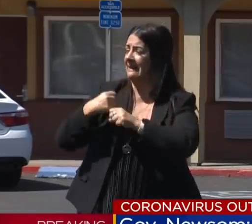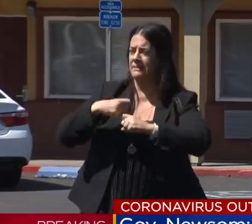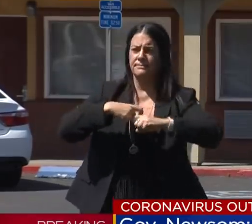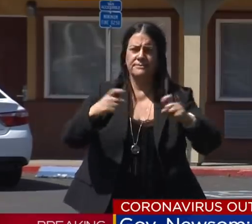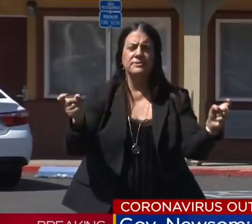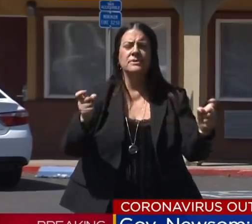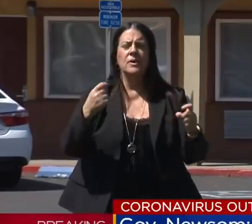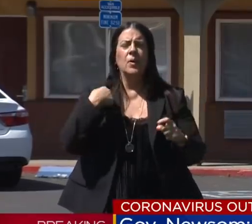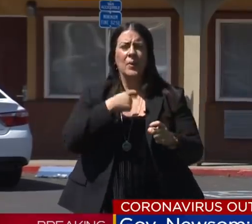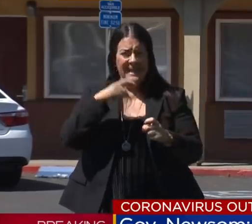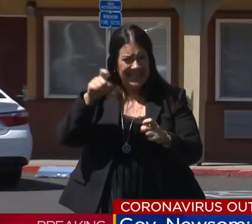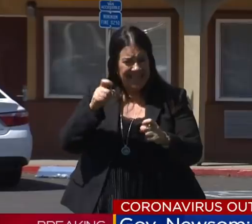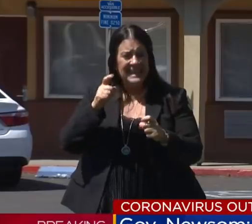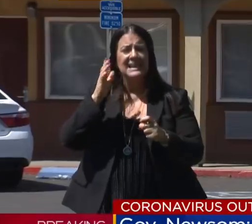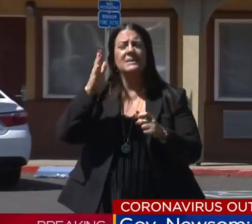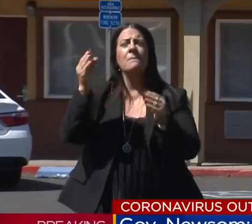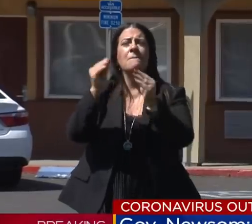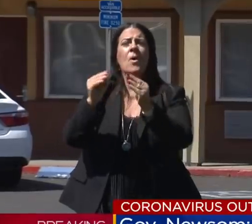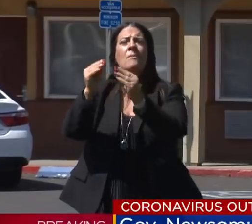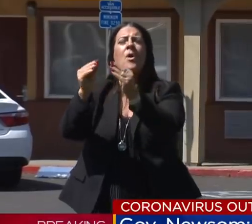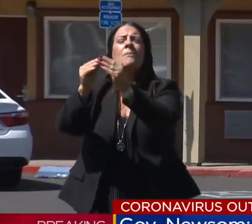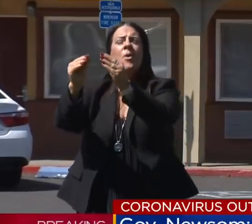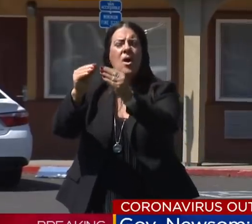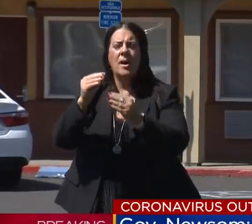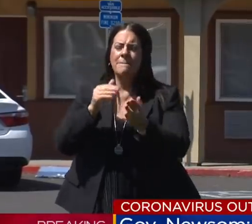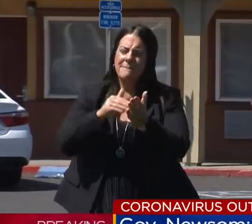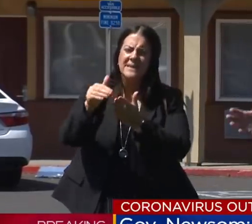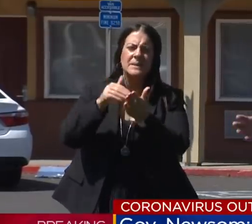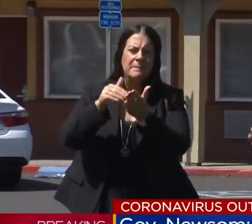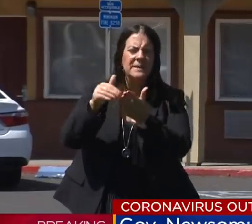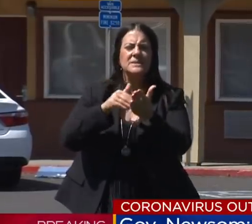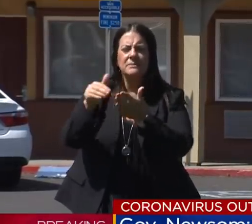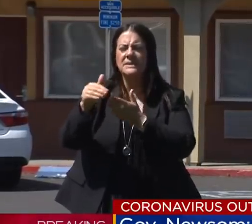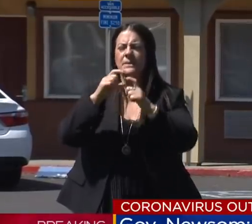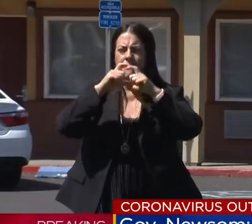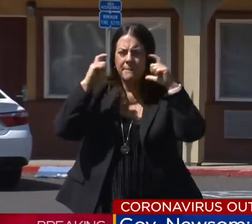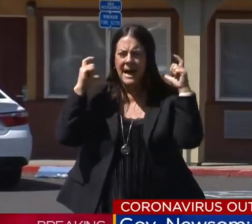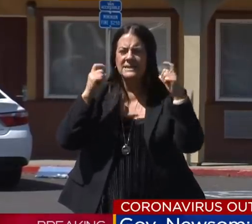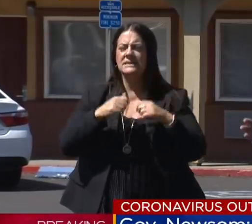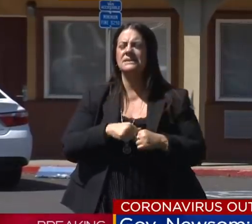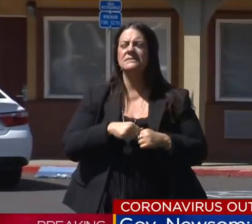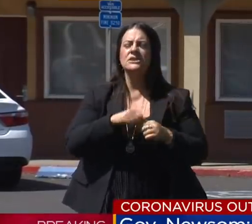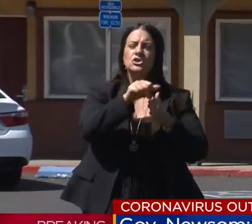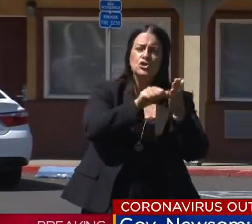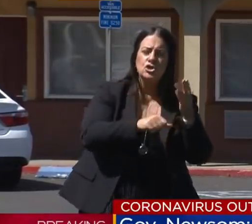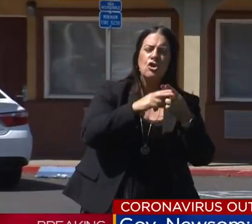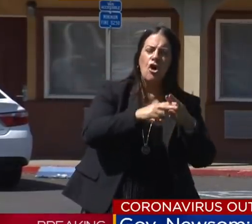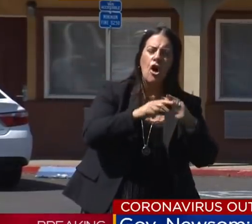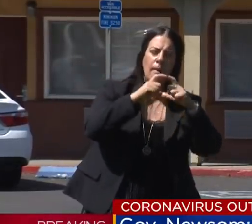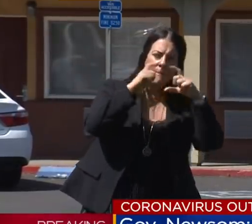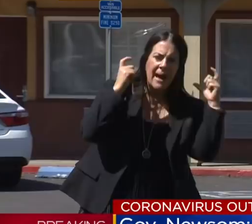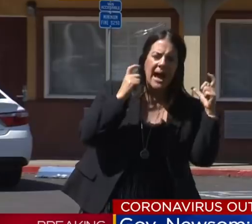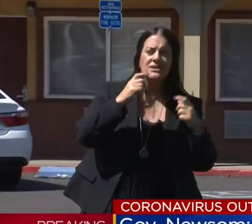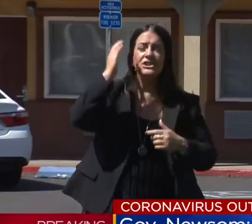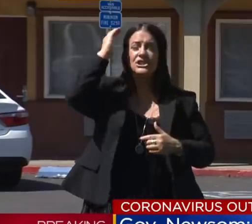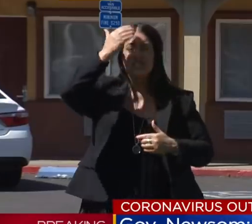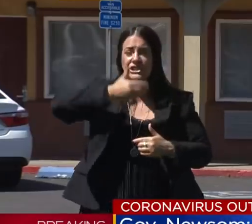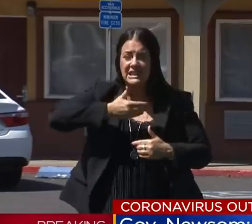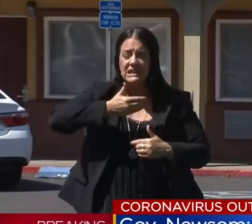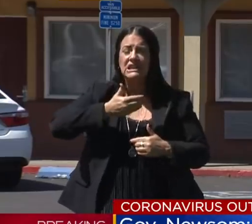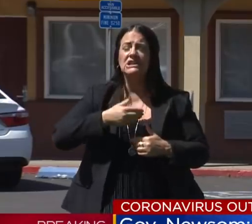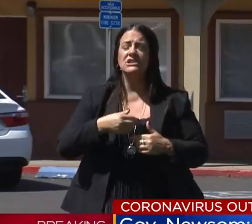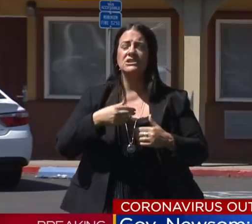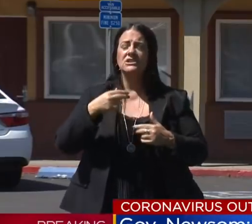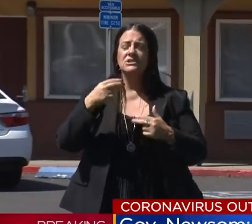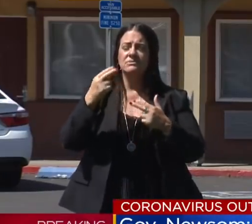millions more hundreds of millions of more masks, more broadly defined surgical masks and shields and coveralls and gowns